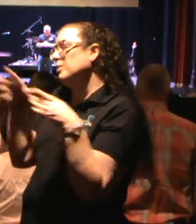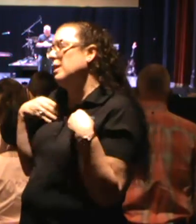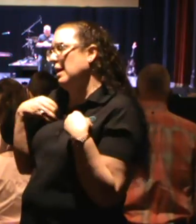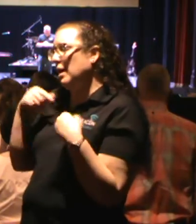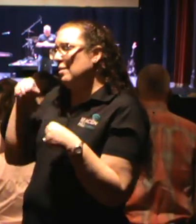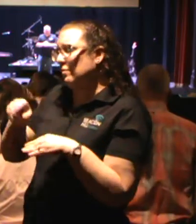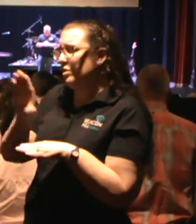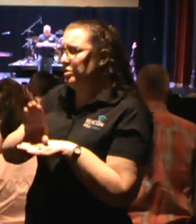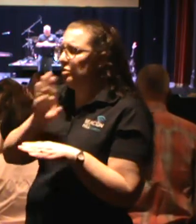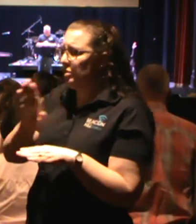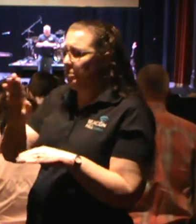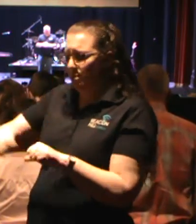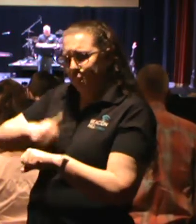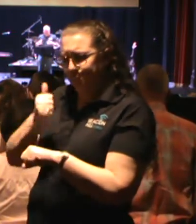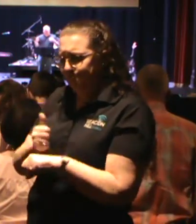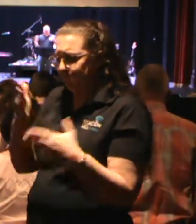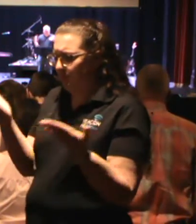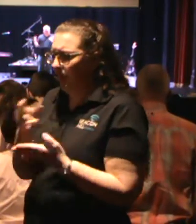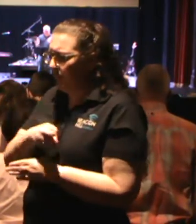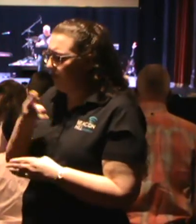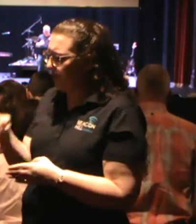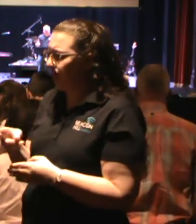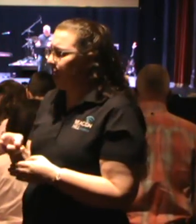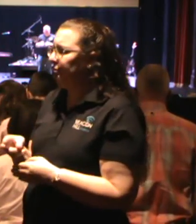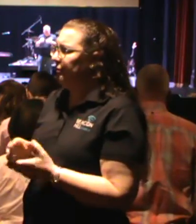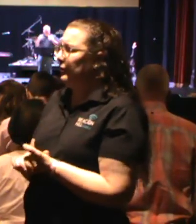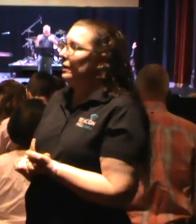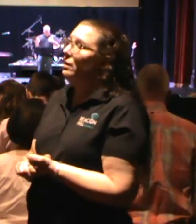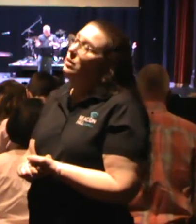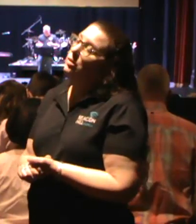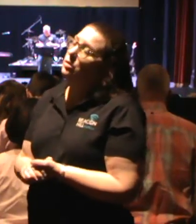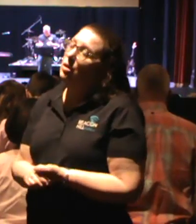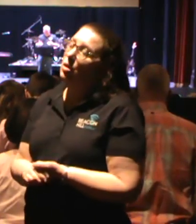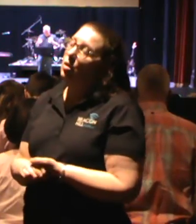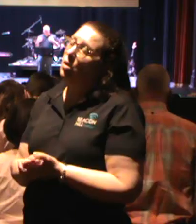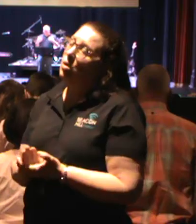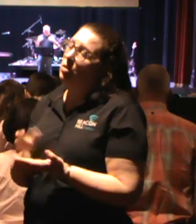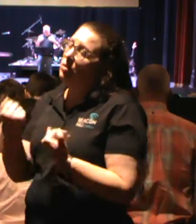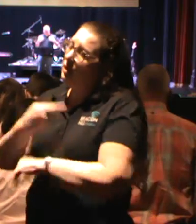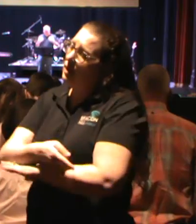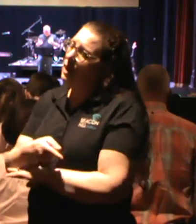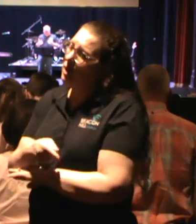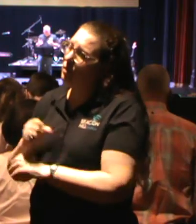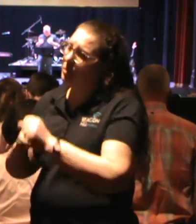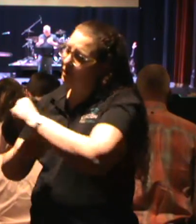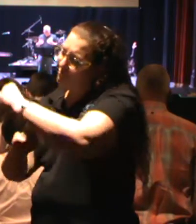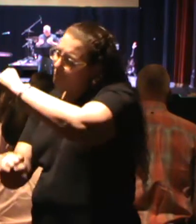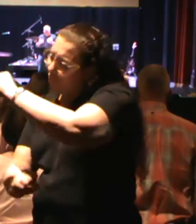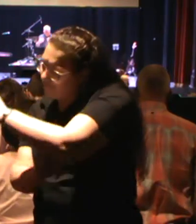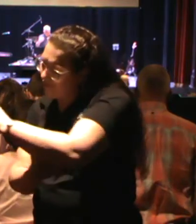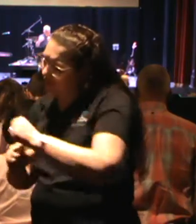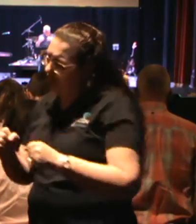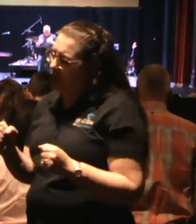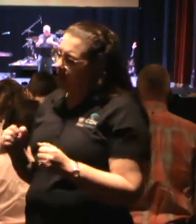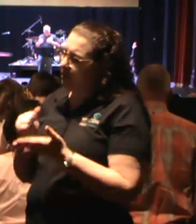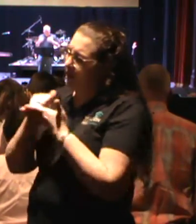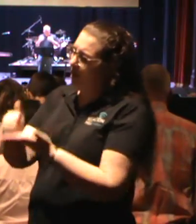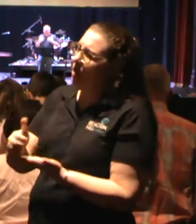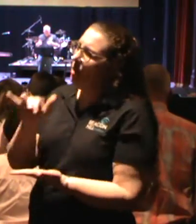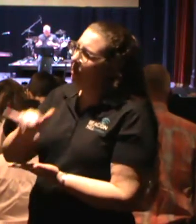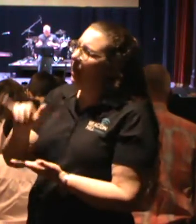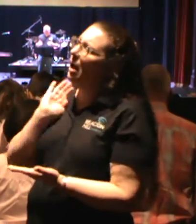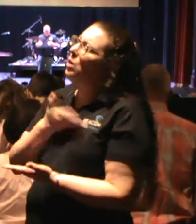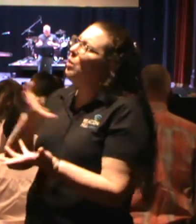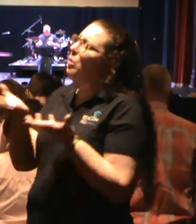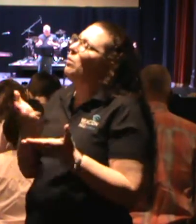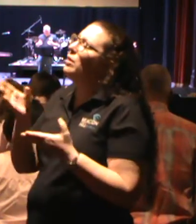the well. So, Lord, in doing so, we're putting structure in place to help that. Lord, we want to be used by you, for you,